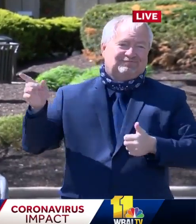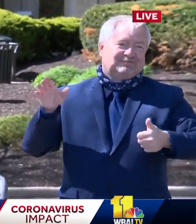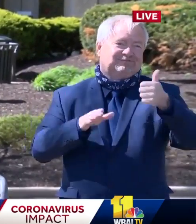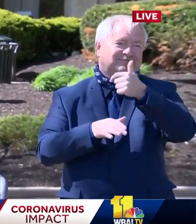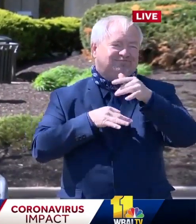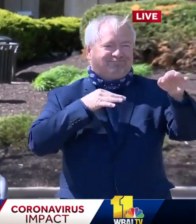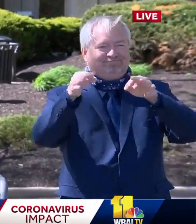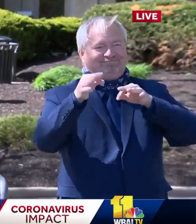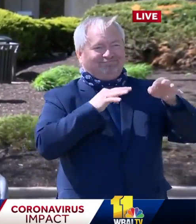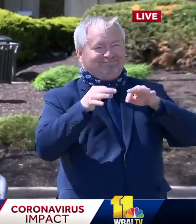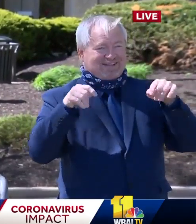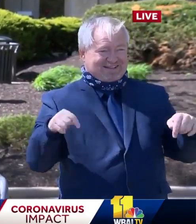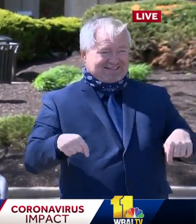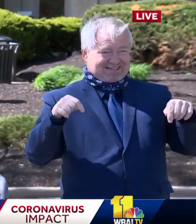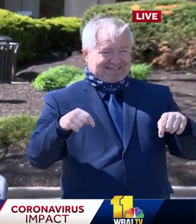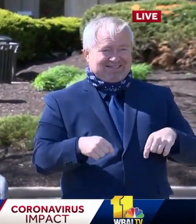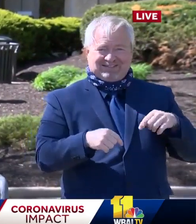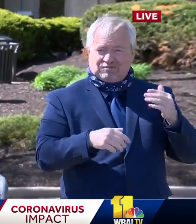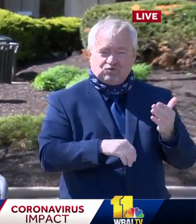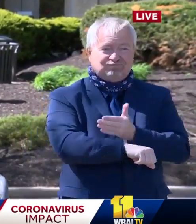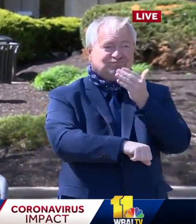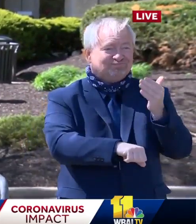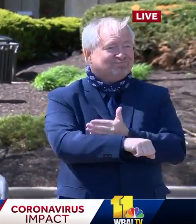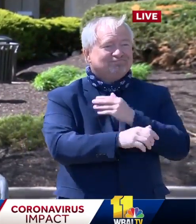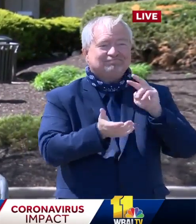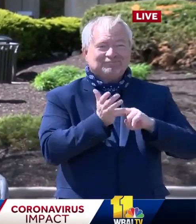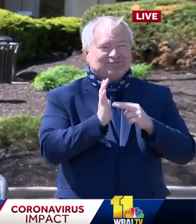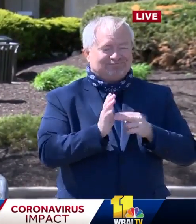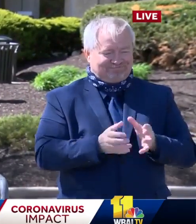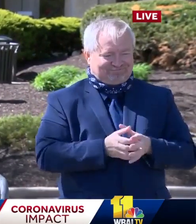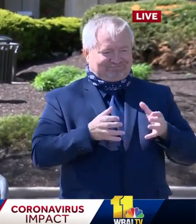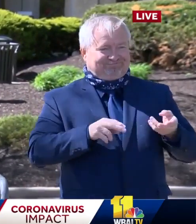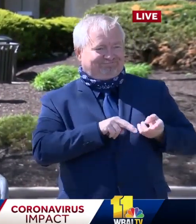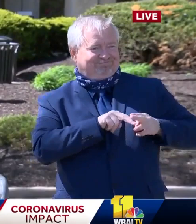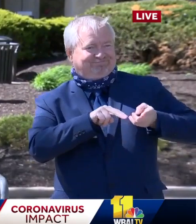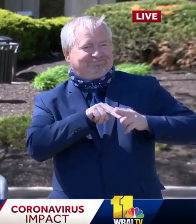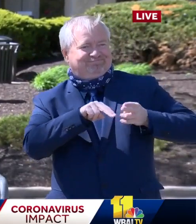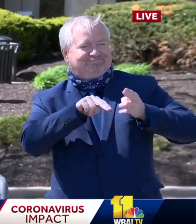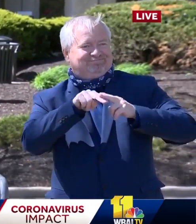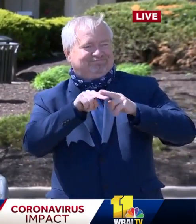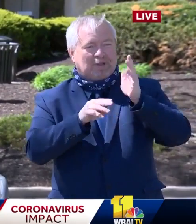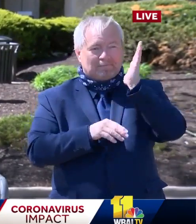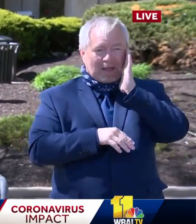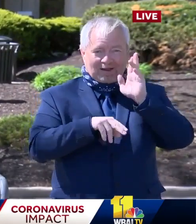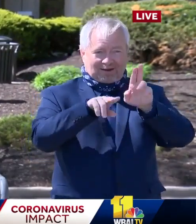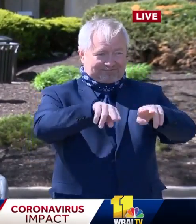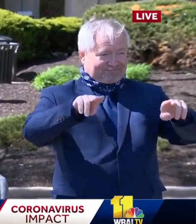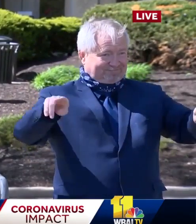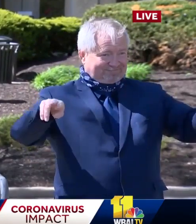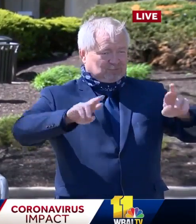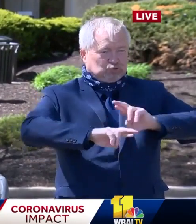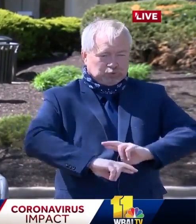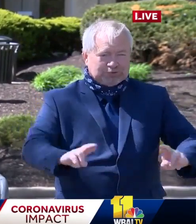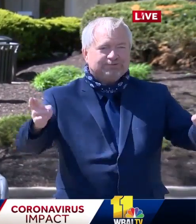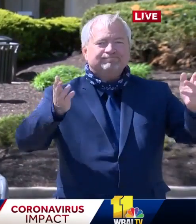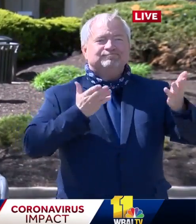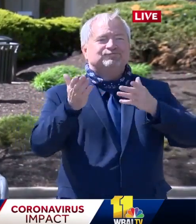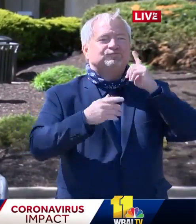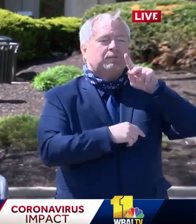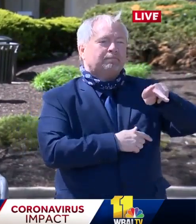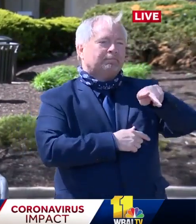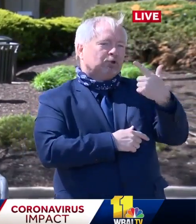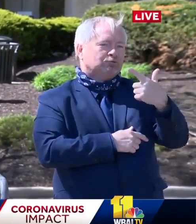expand the capacity to be able to serve the needs of citizens of the county here in the county. But we also